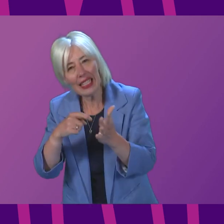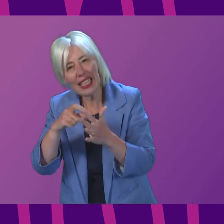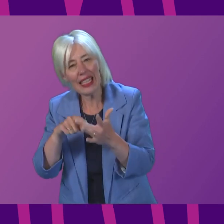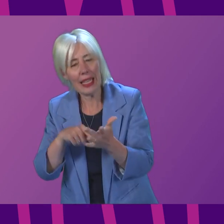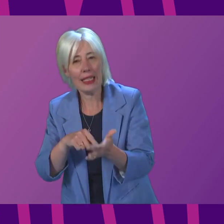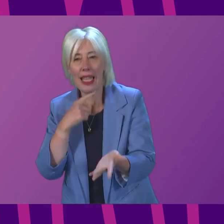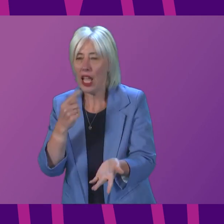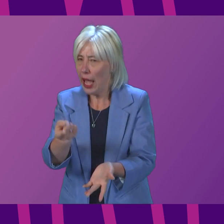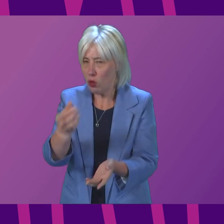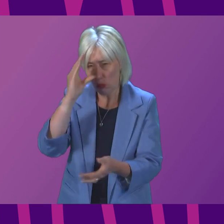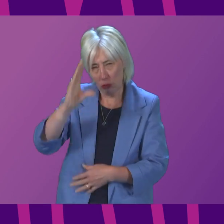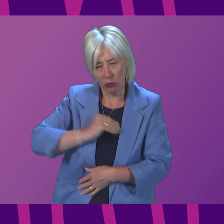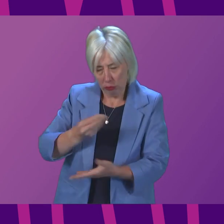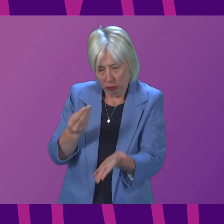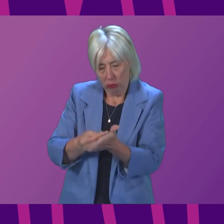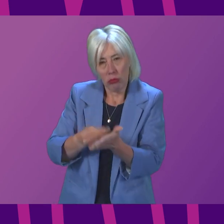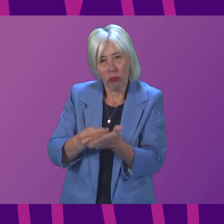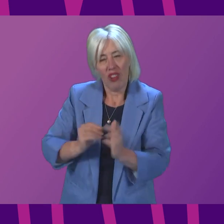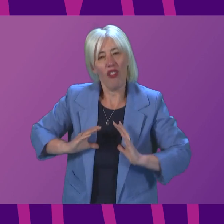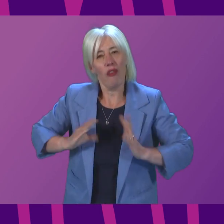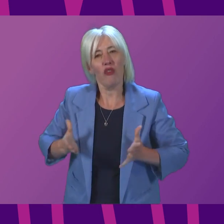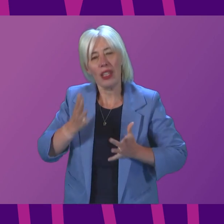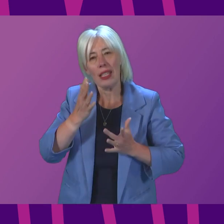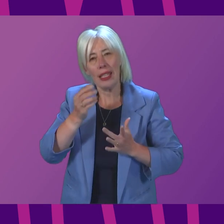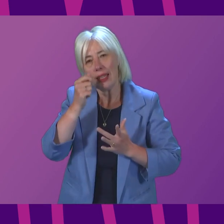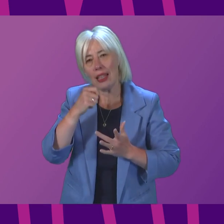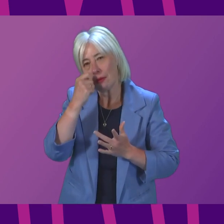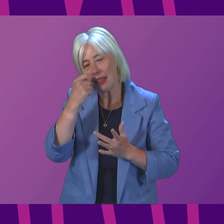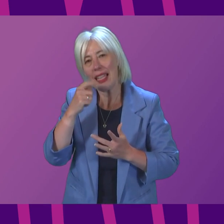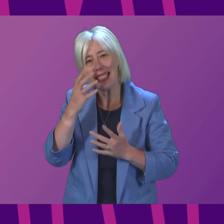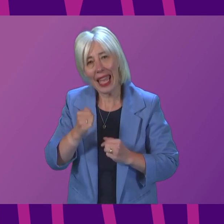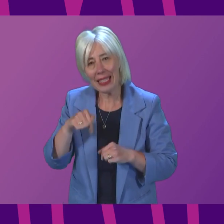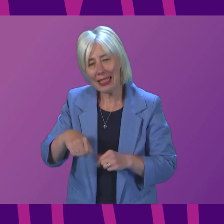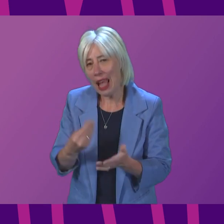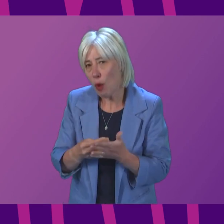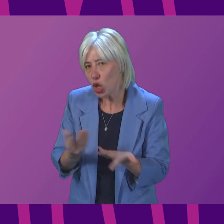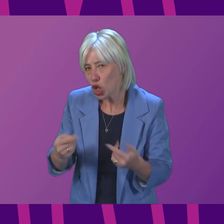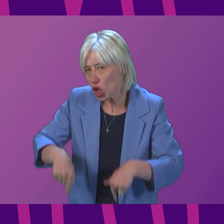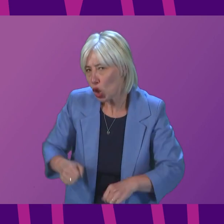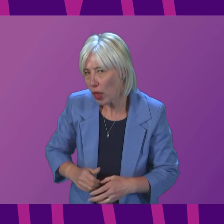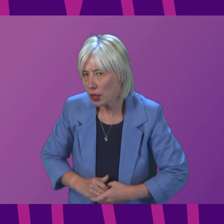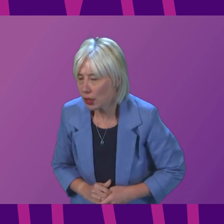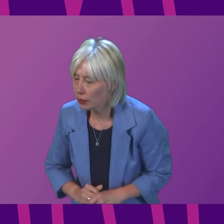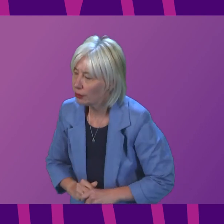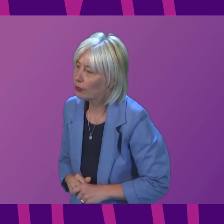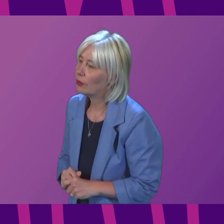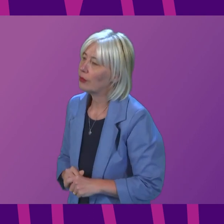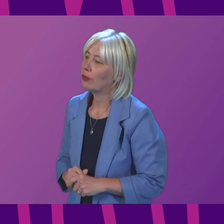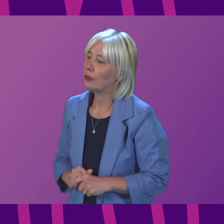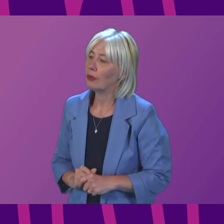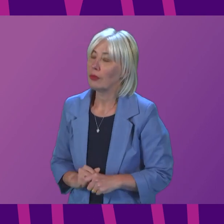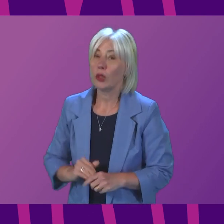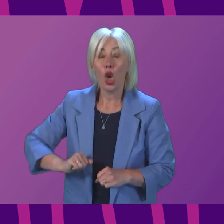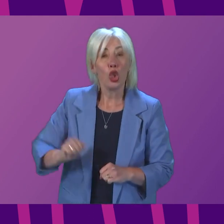extension of free testing will cost here in Scotland? First Minister. Firstly, Presenting Officer, Scotland is not